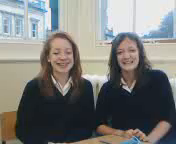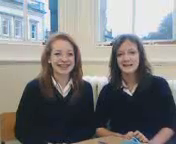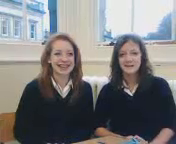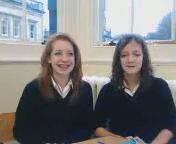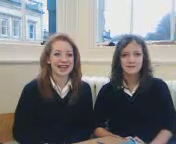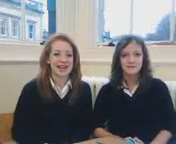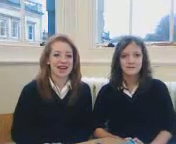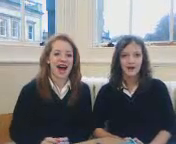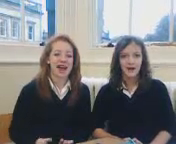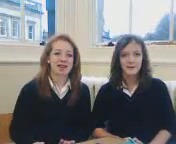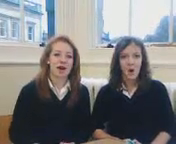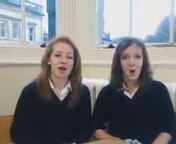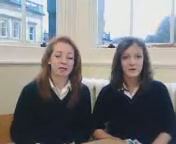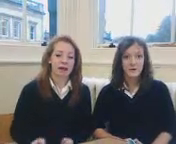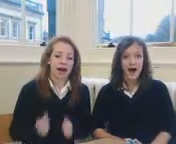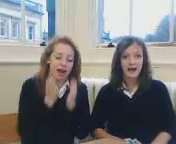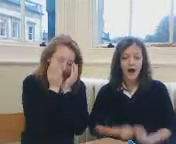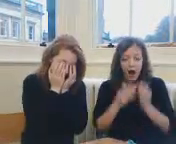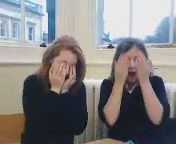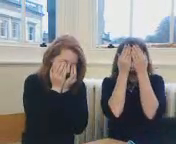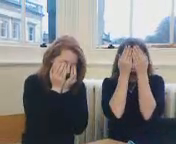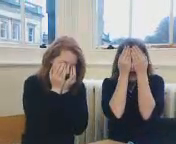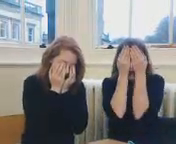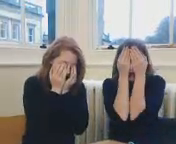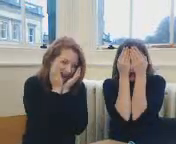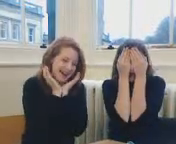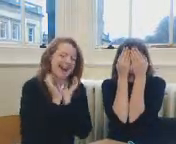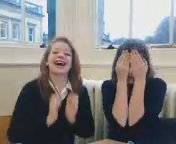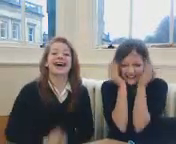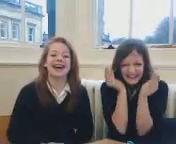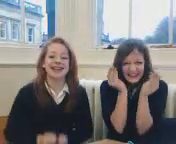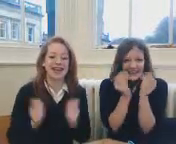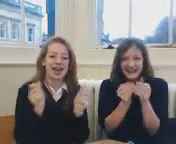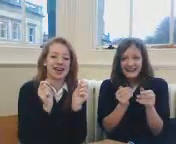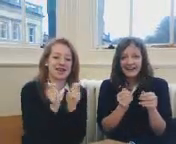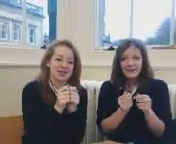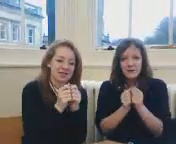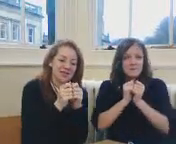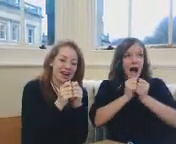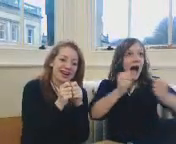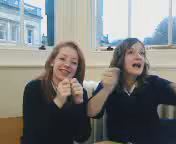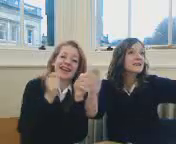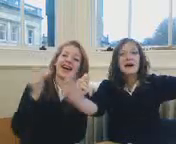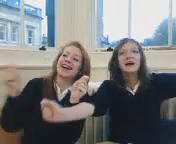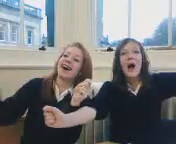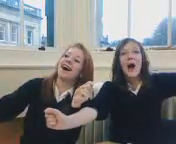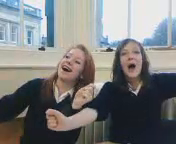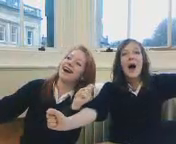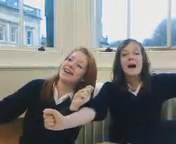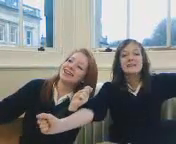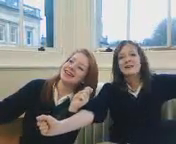I closed my eyes, threw back the curtains,